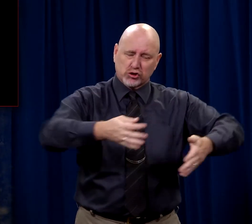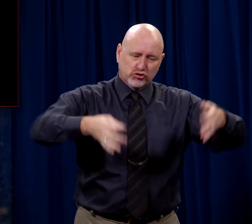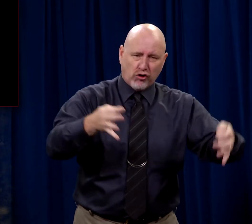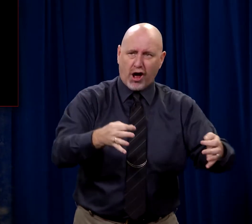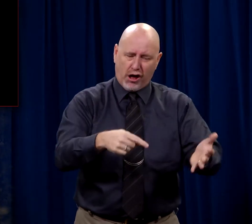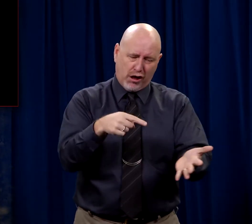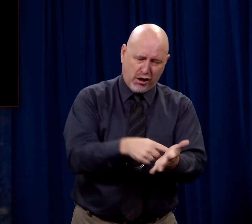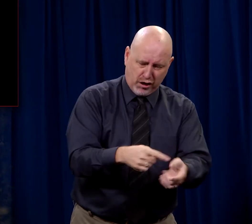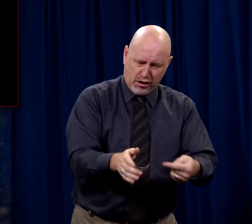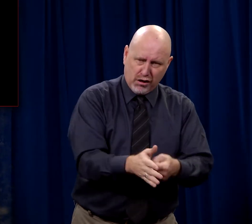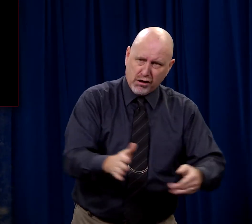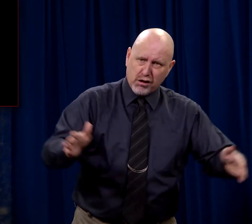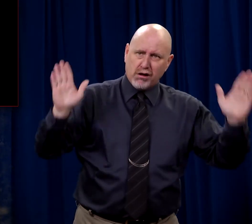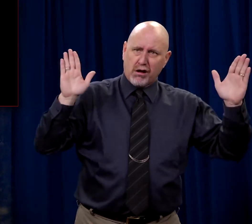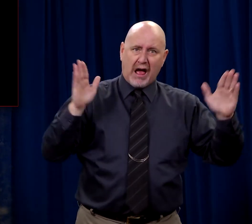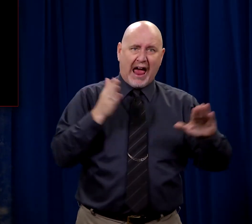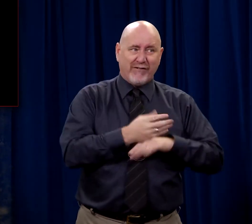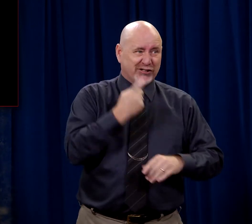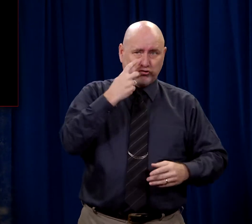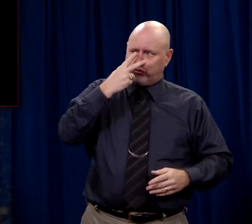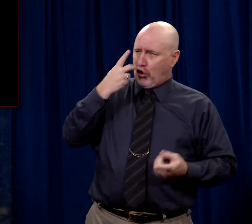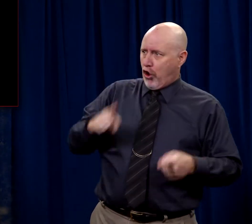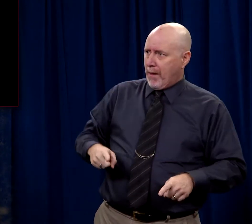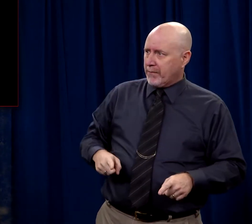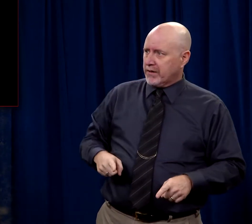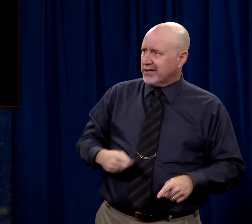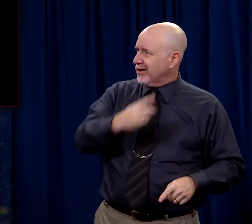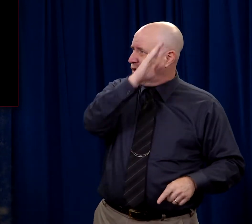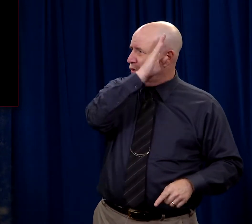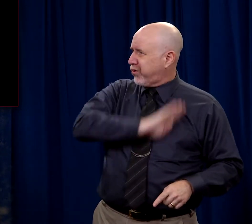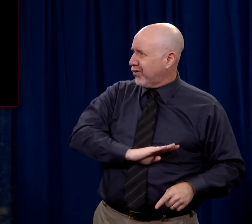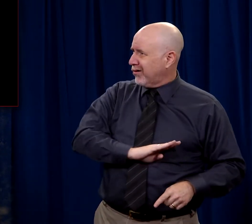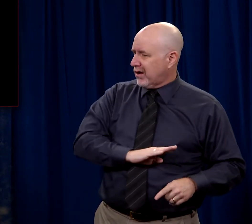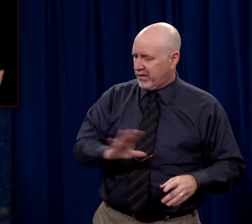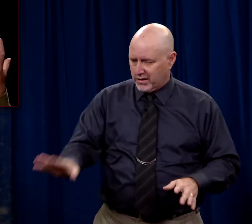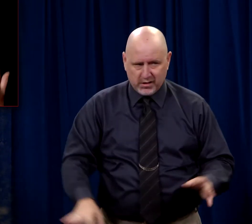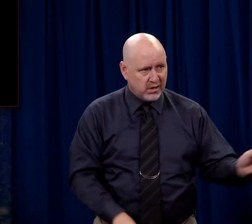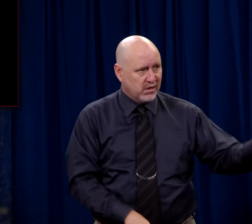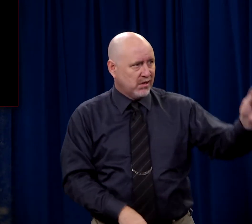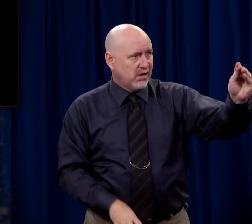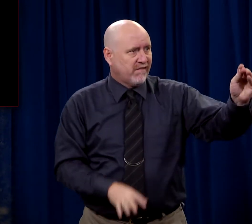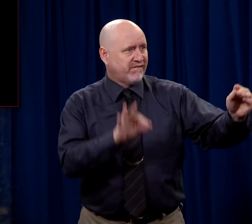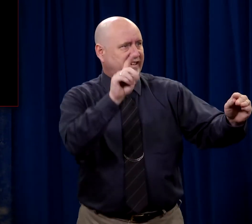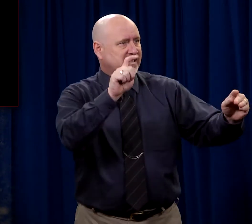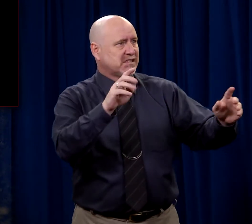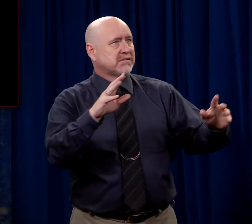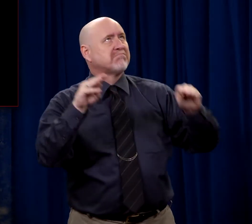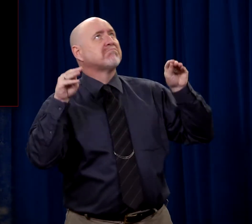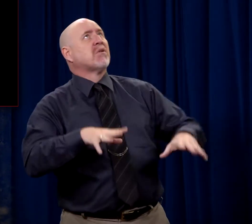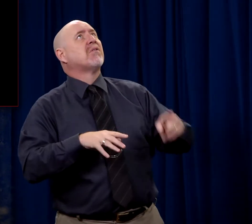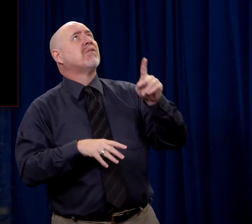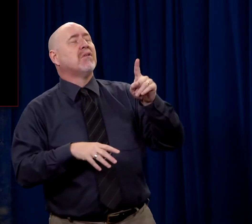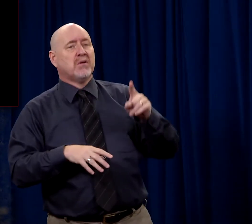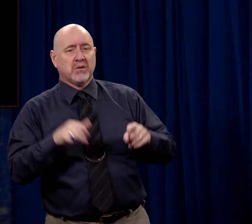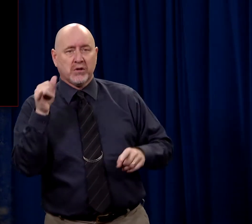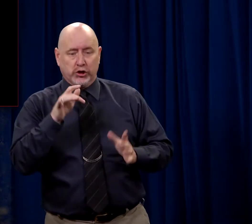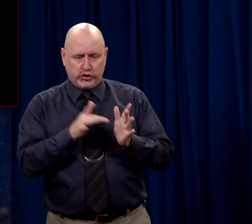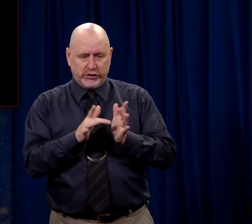Him and to crucify Him after viewing what was a remarkable supernatural act. Jesus